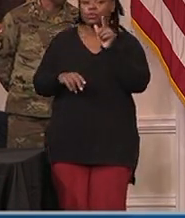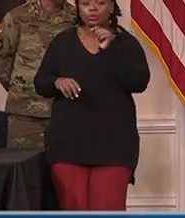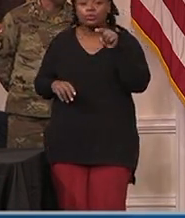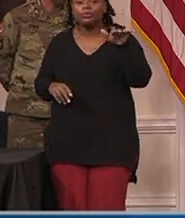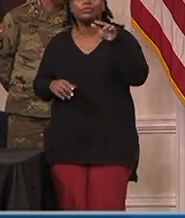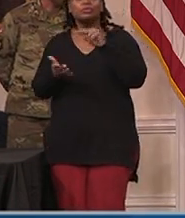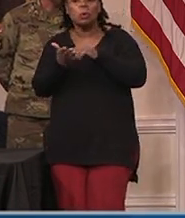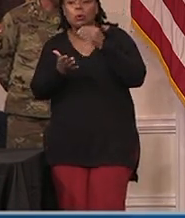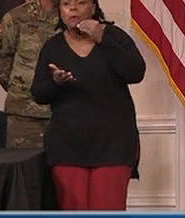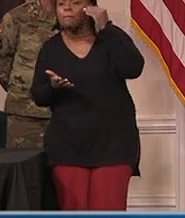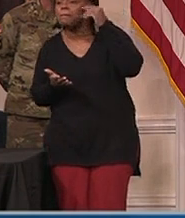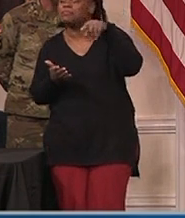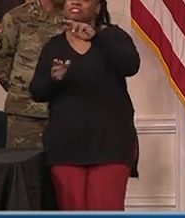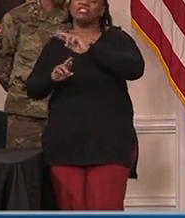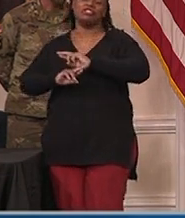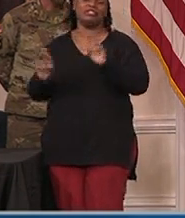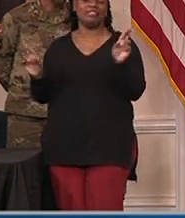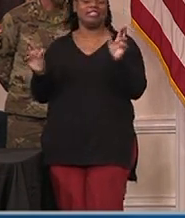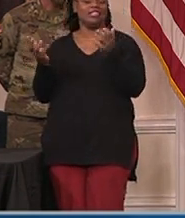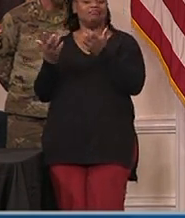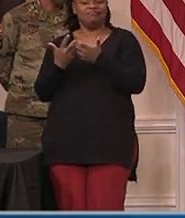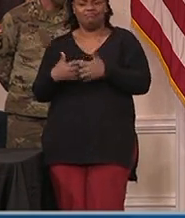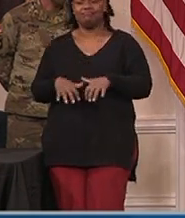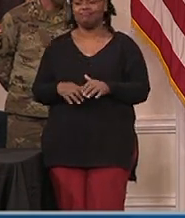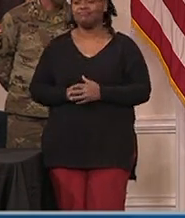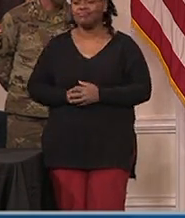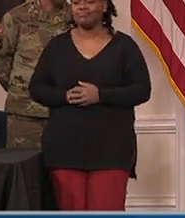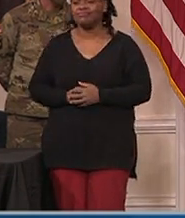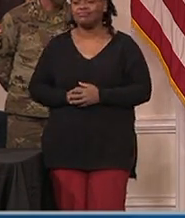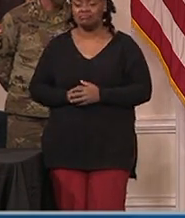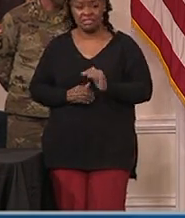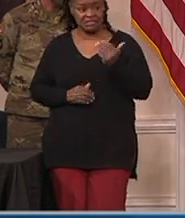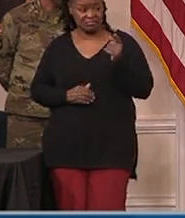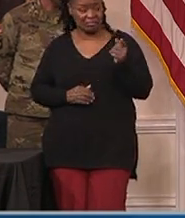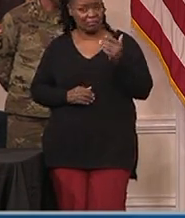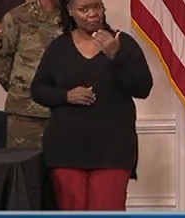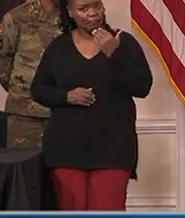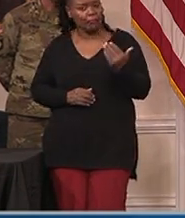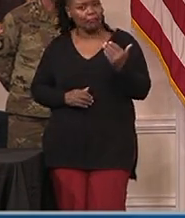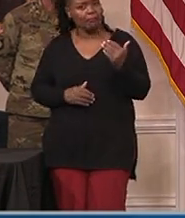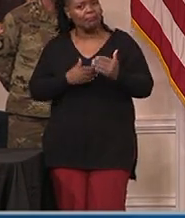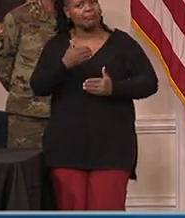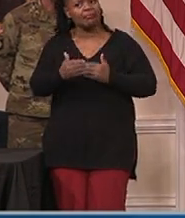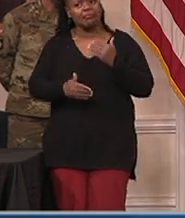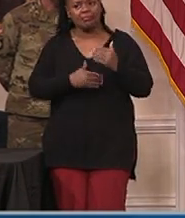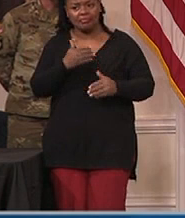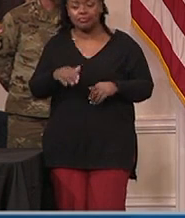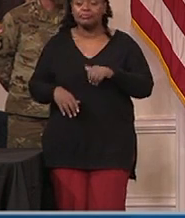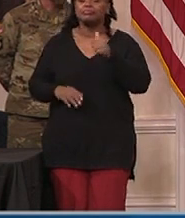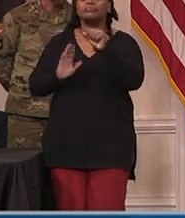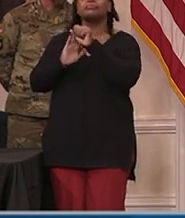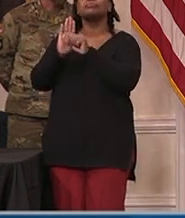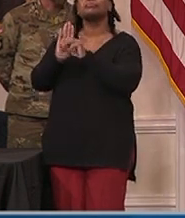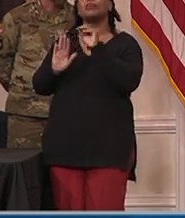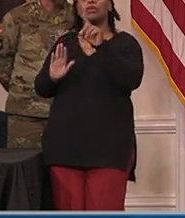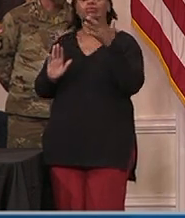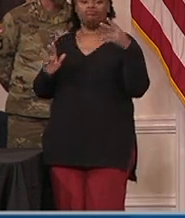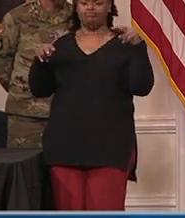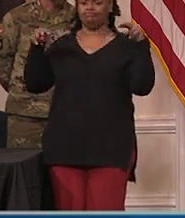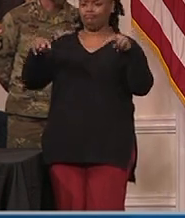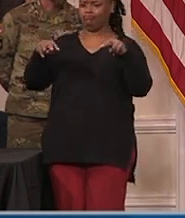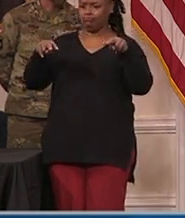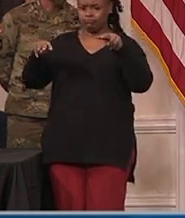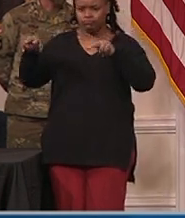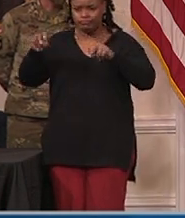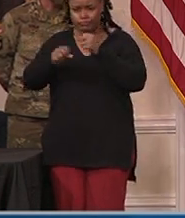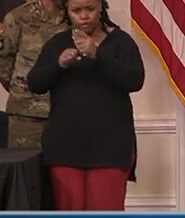under the federal criteria of the ones that they've been assigned. We're going to continue to stay on top of this. We're going be in close contact